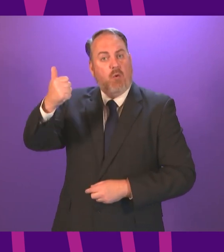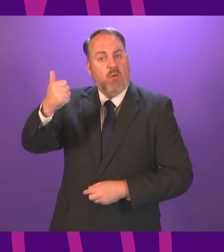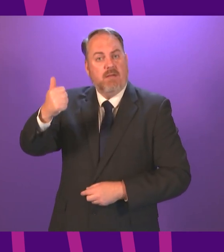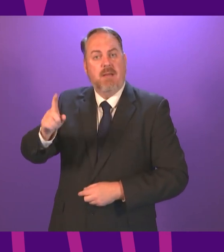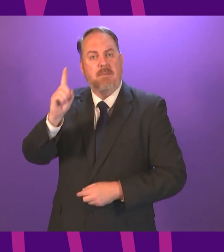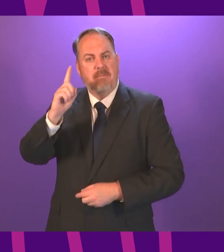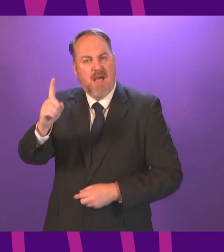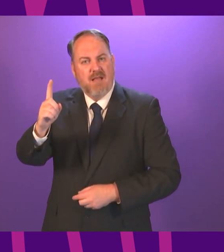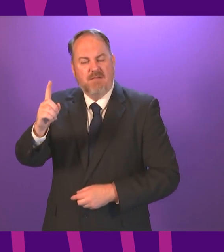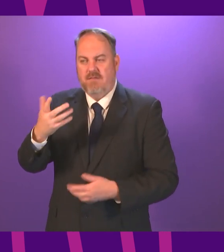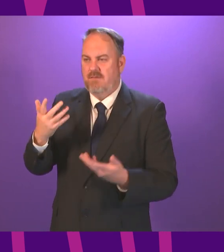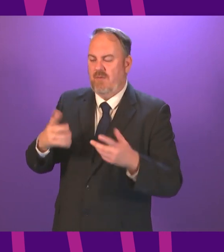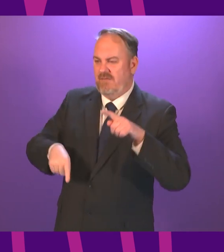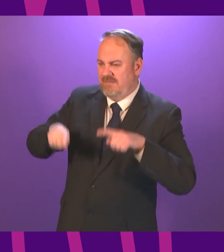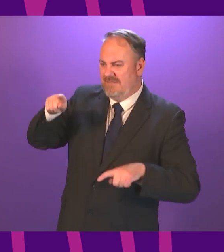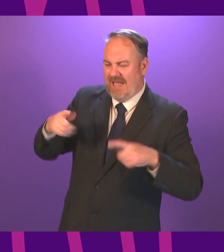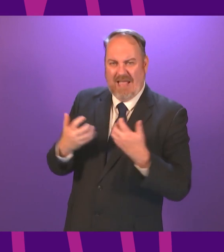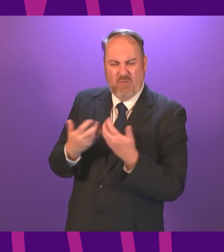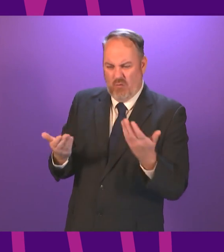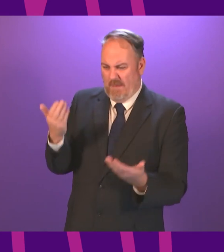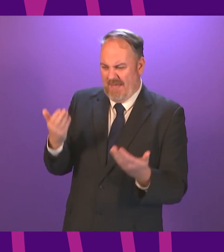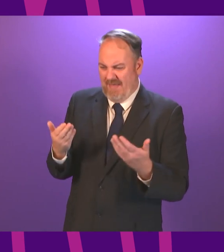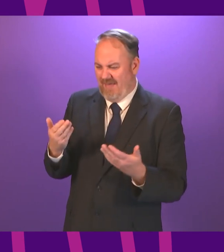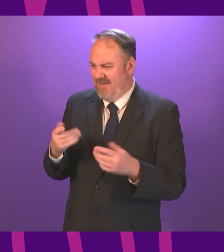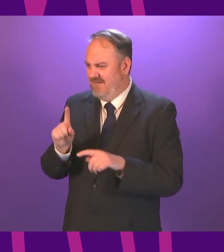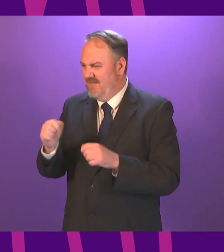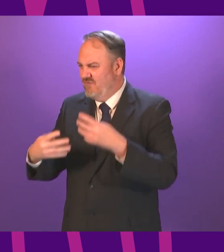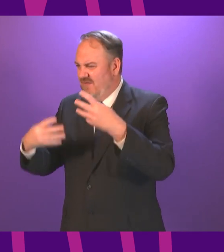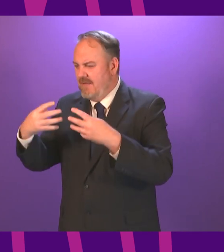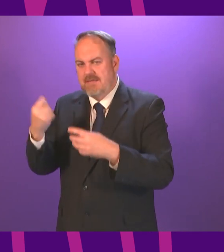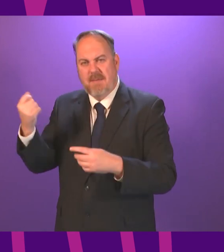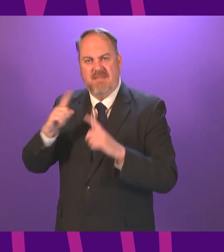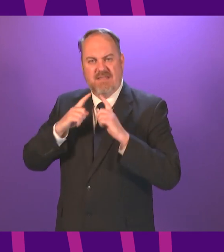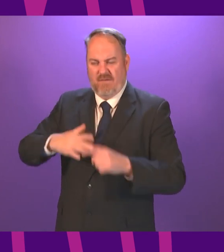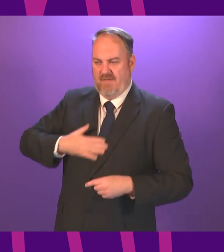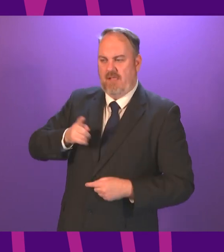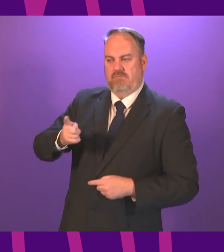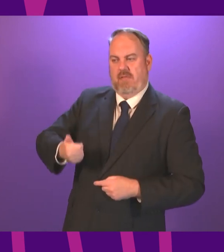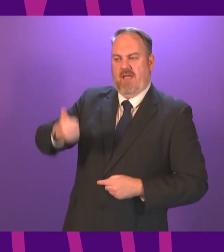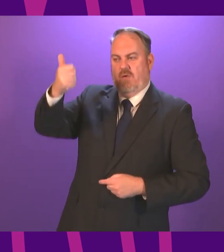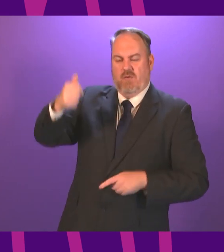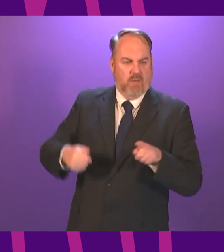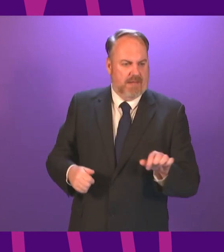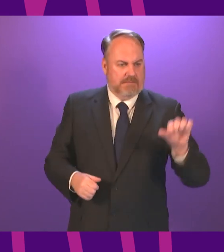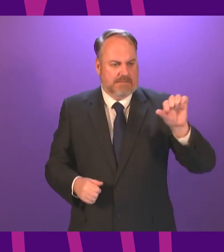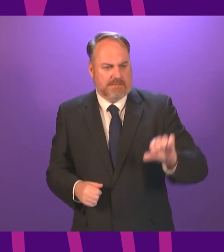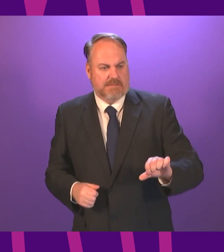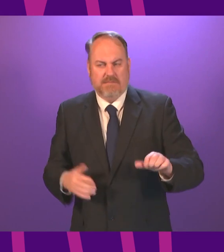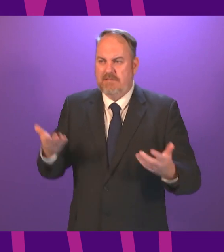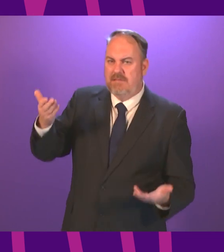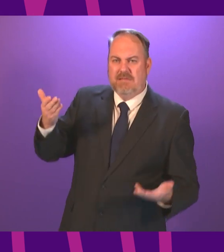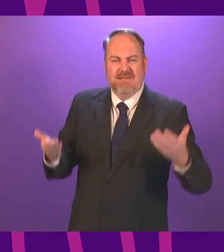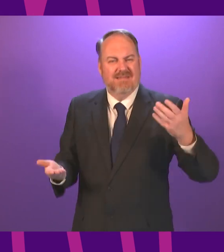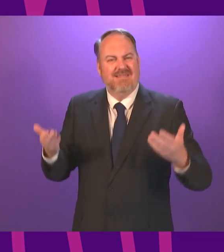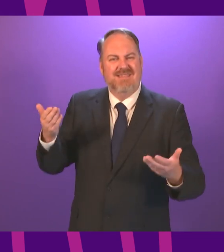you lose consistency and comparability some teachers will be optimistic for their pupils other teachers will be pessimistic